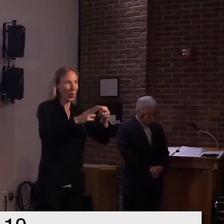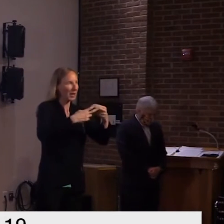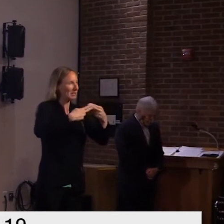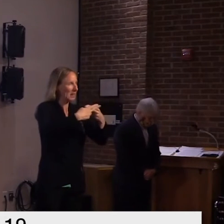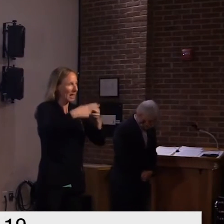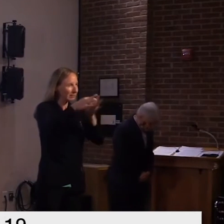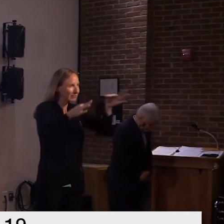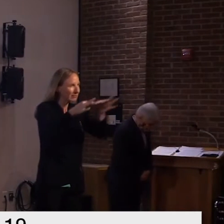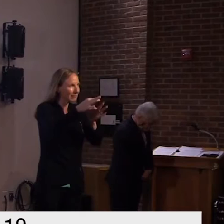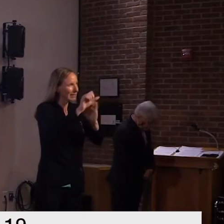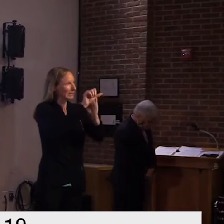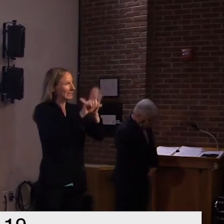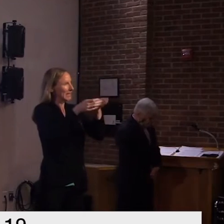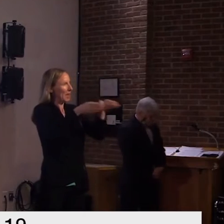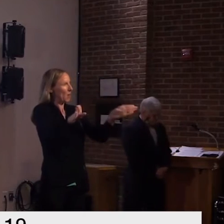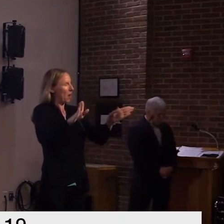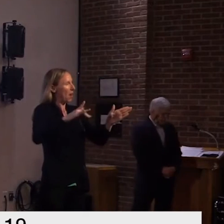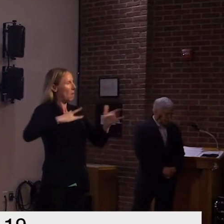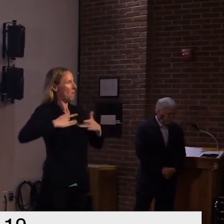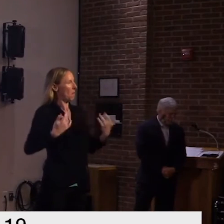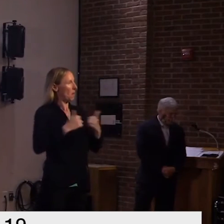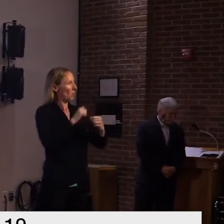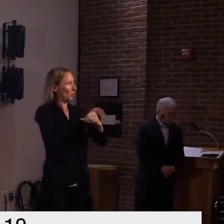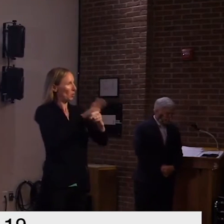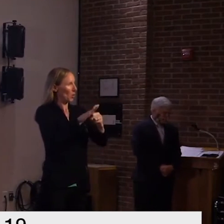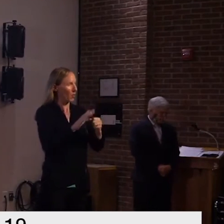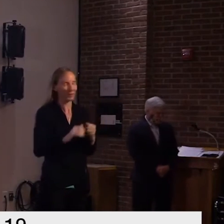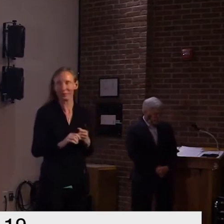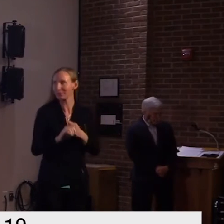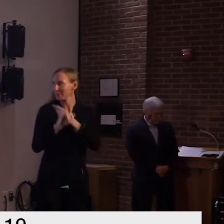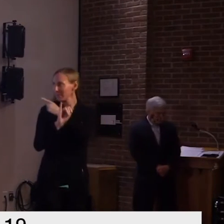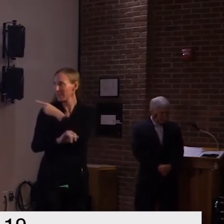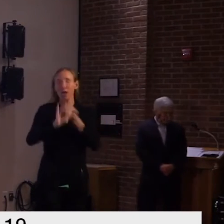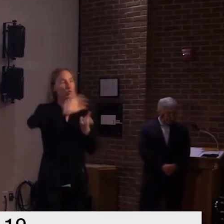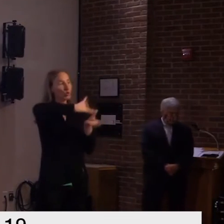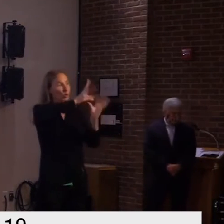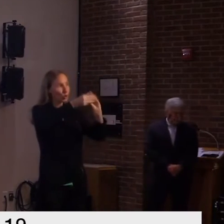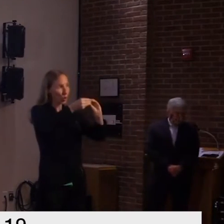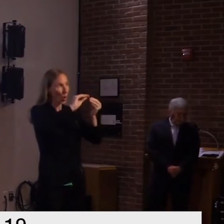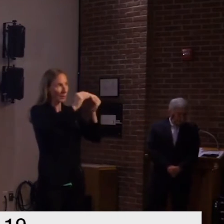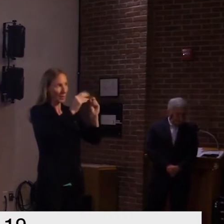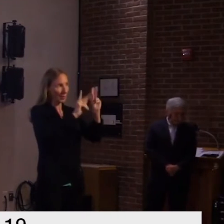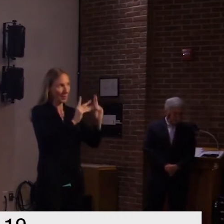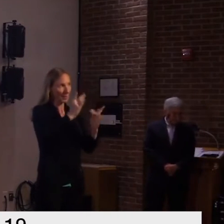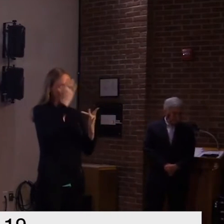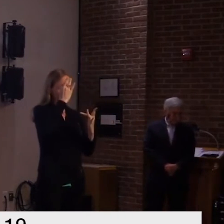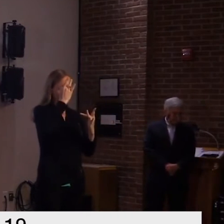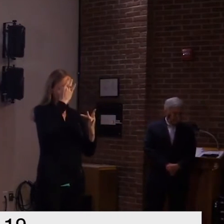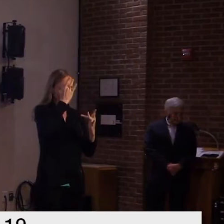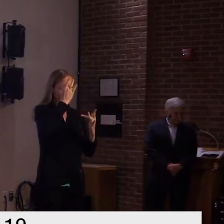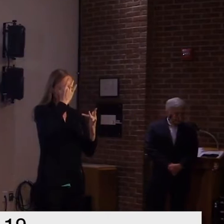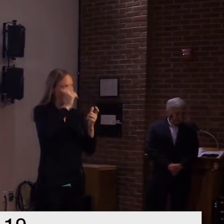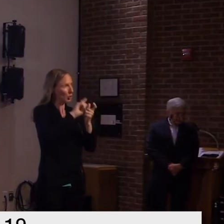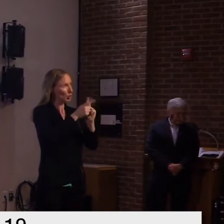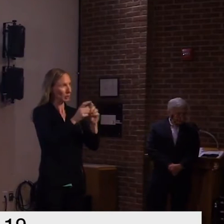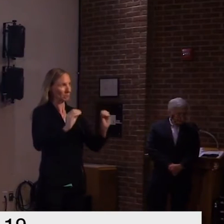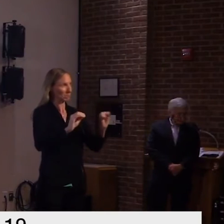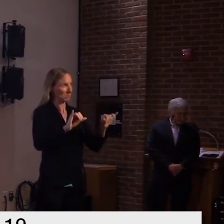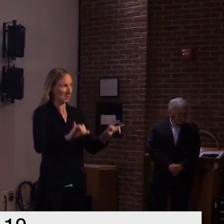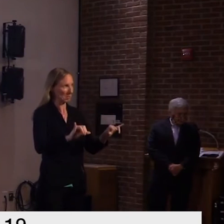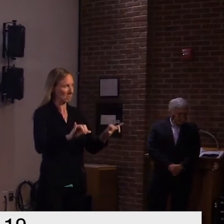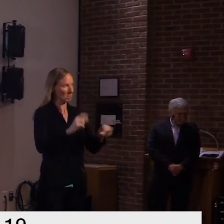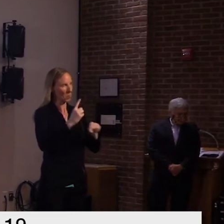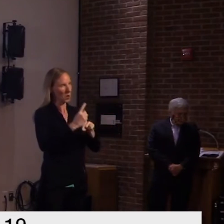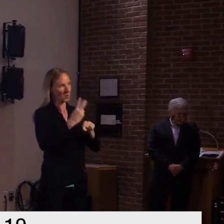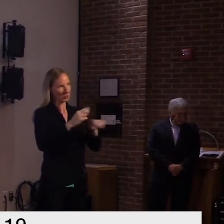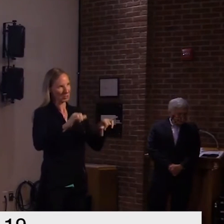and on the outbreak so here's our total cases which have not changed in